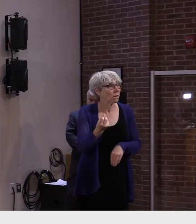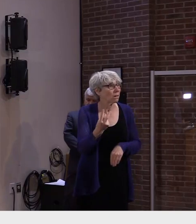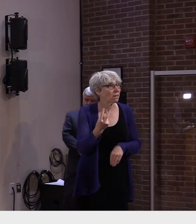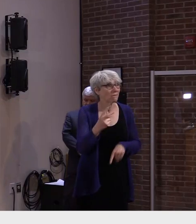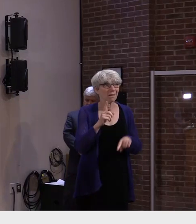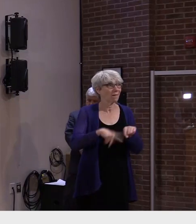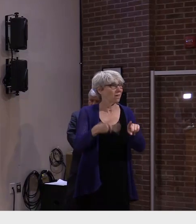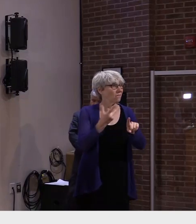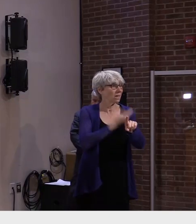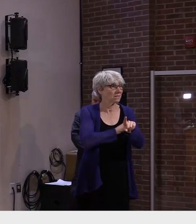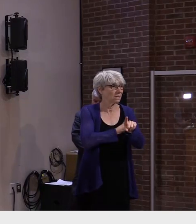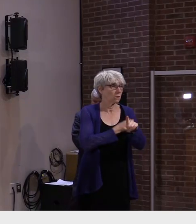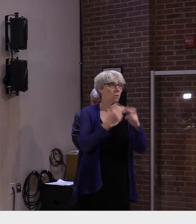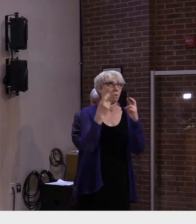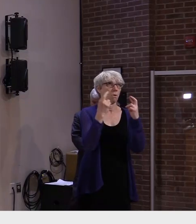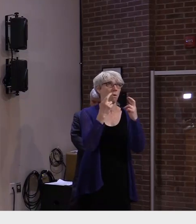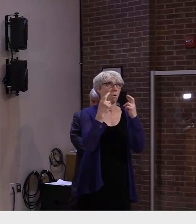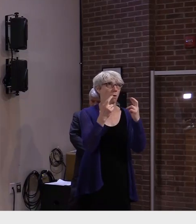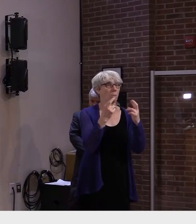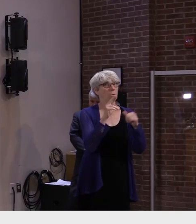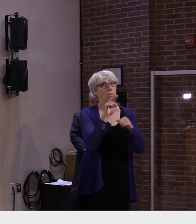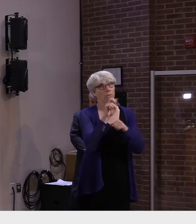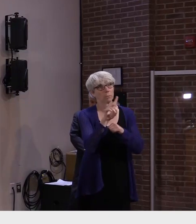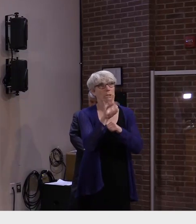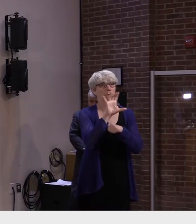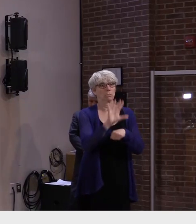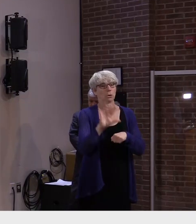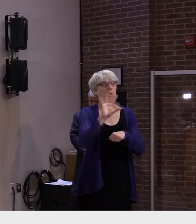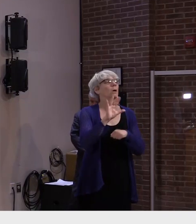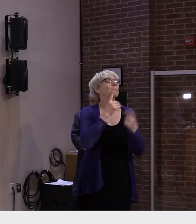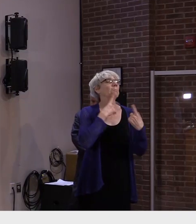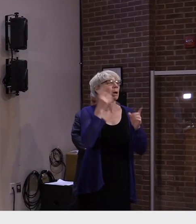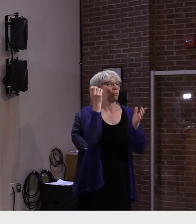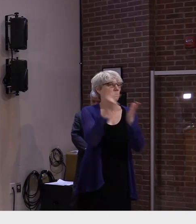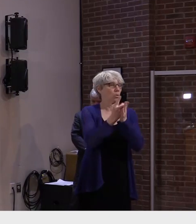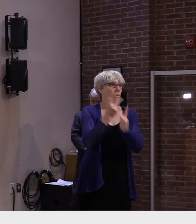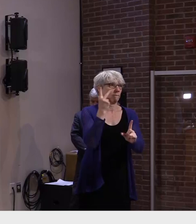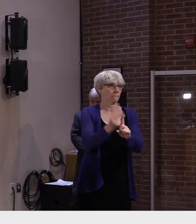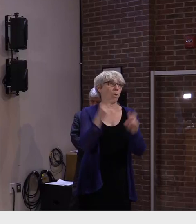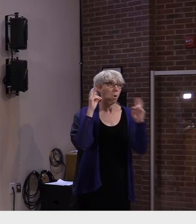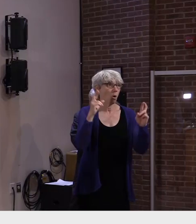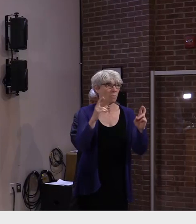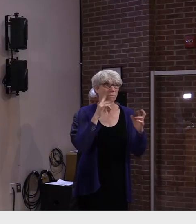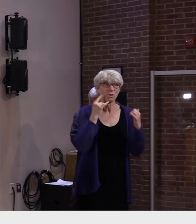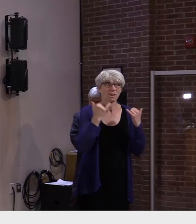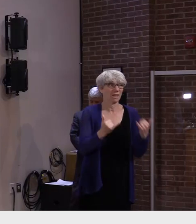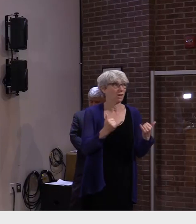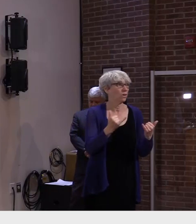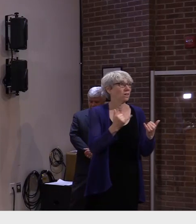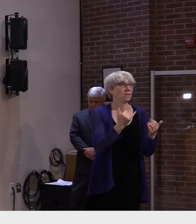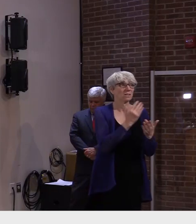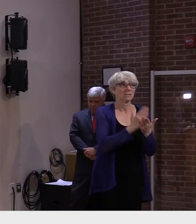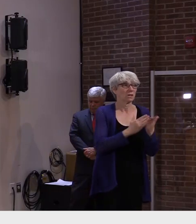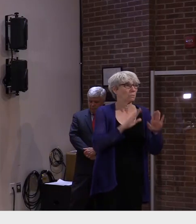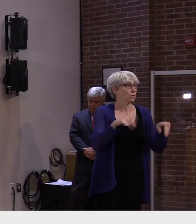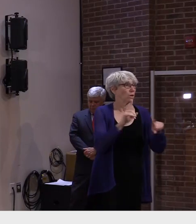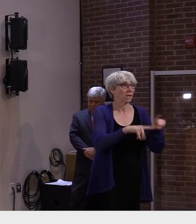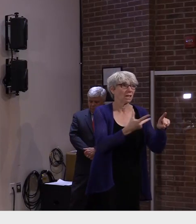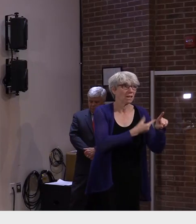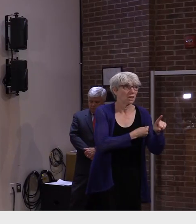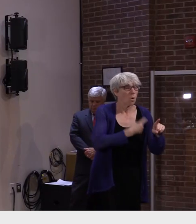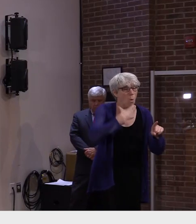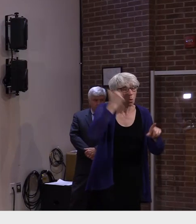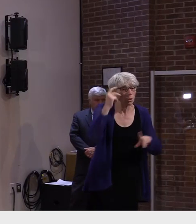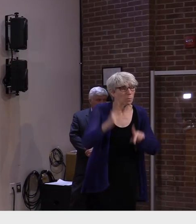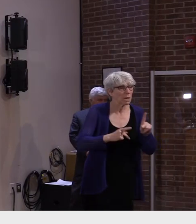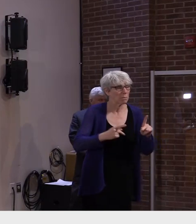hopefully by late fall or early winter, or those who are older who have weaker immune systems. And